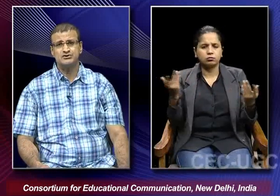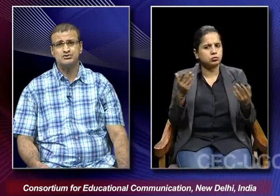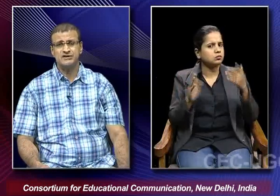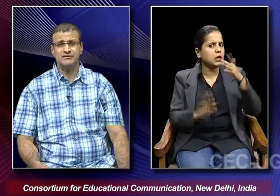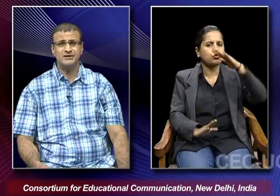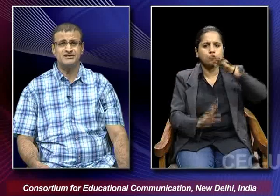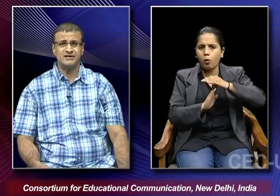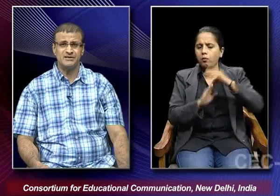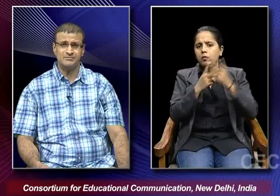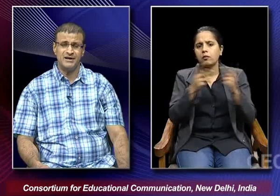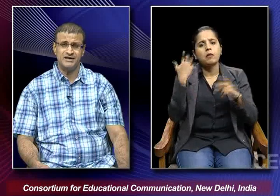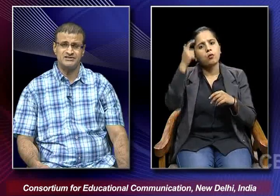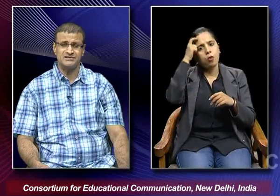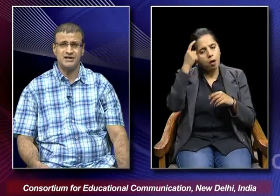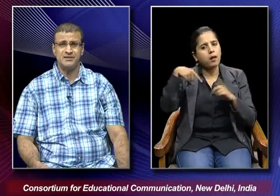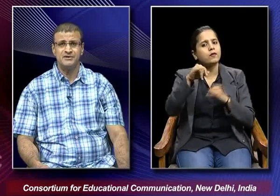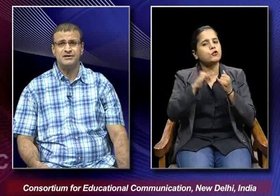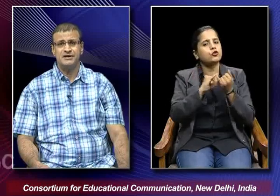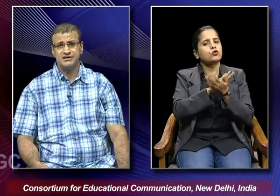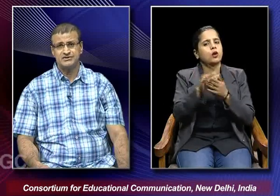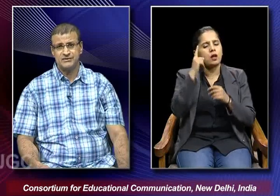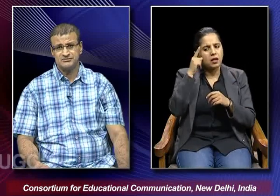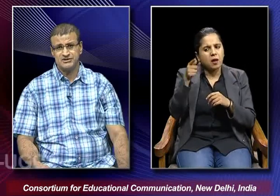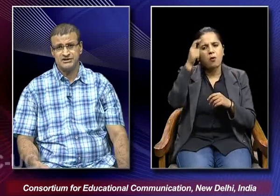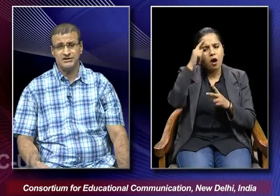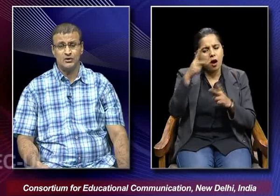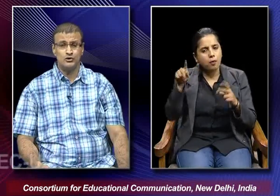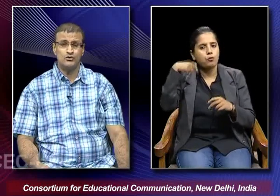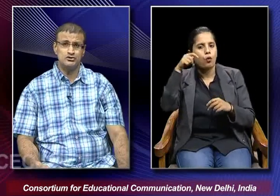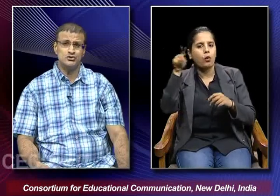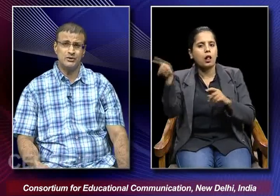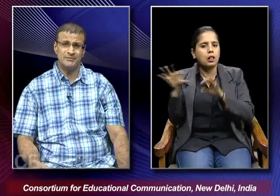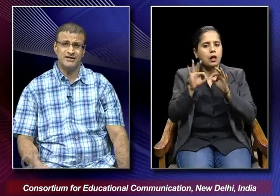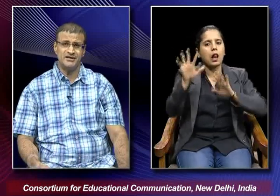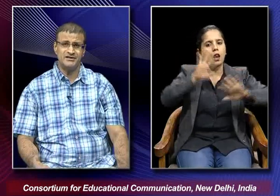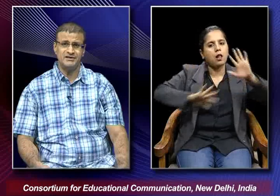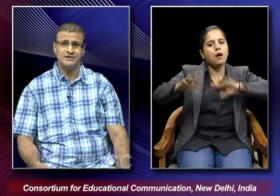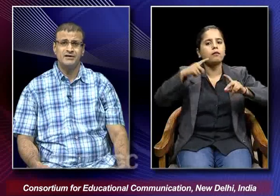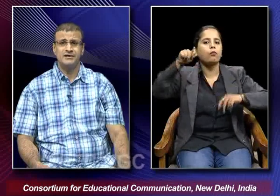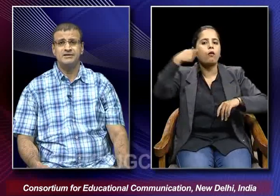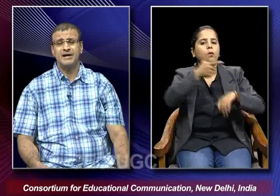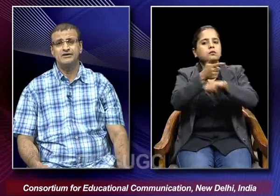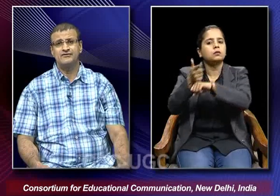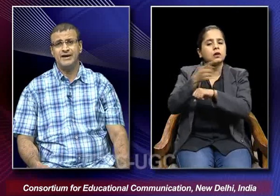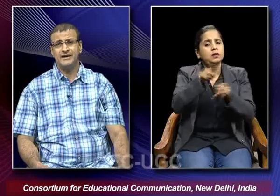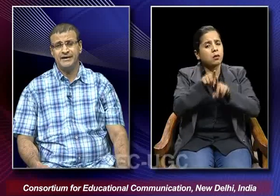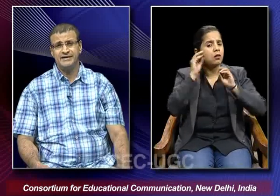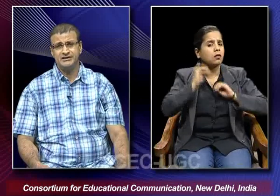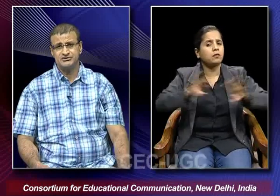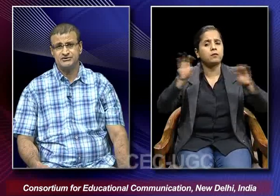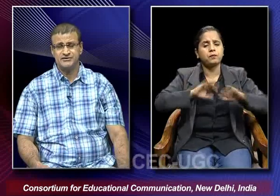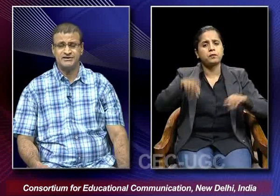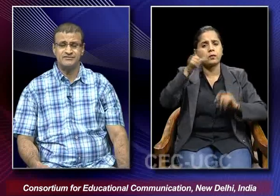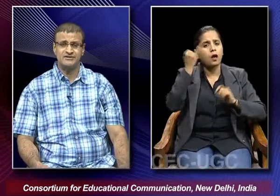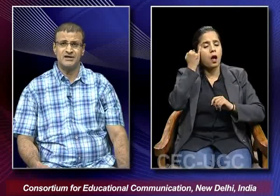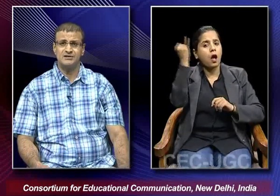of issues they were being taken up by Shantaram in his films. He also communicated the kind of ideas